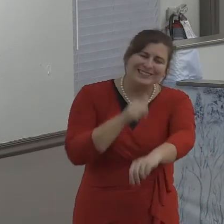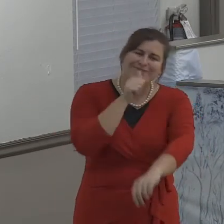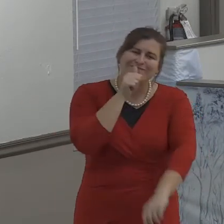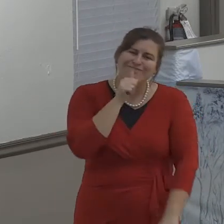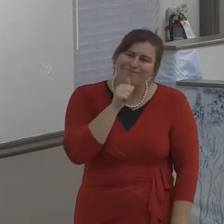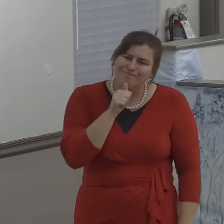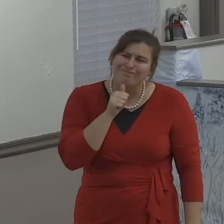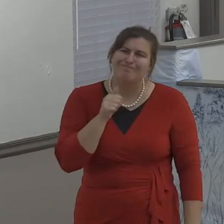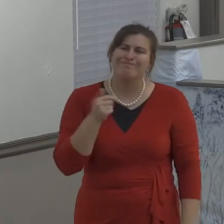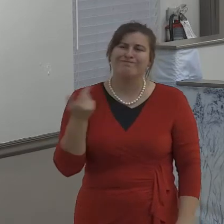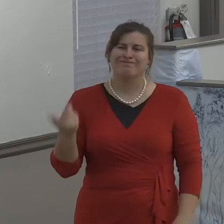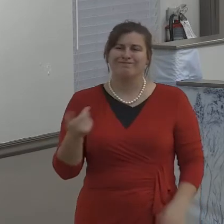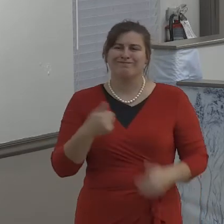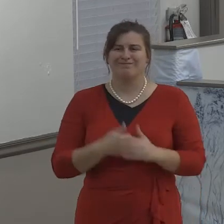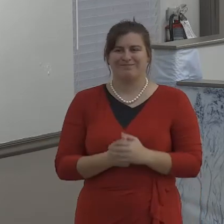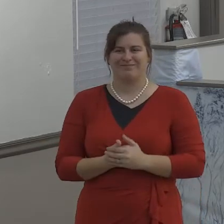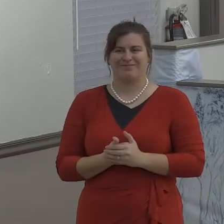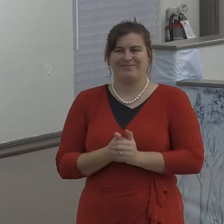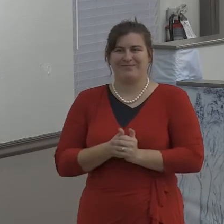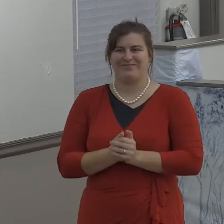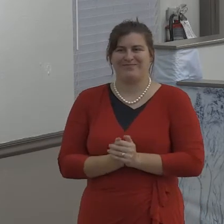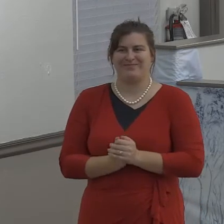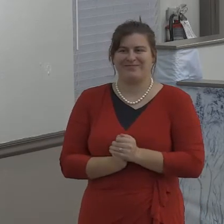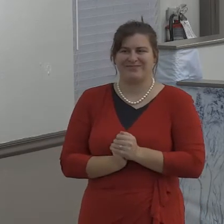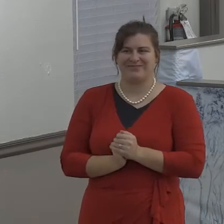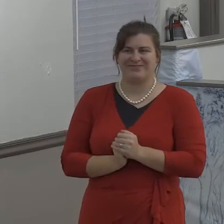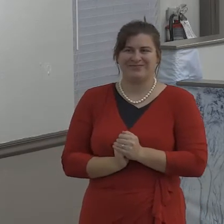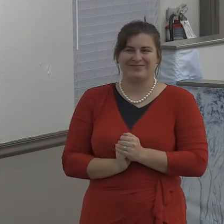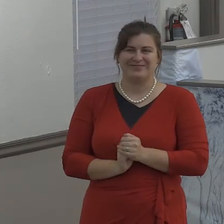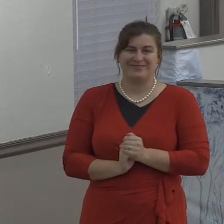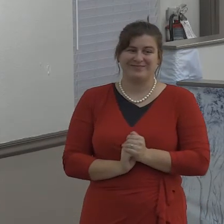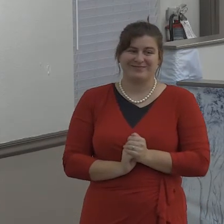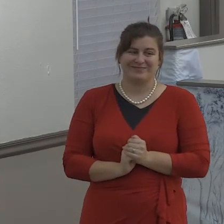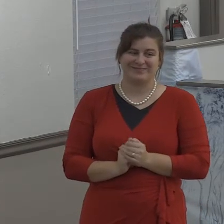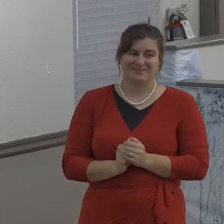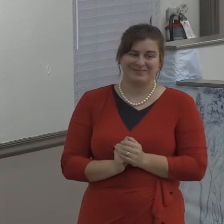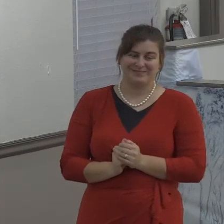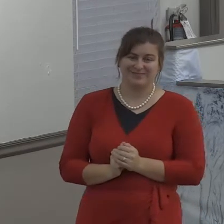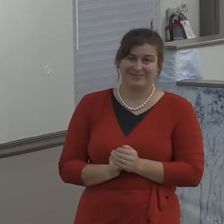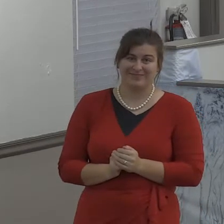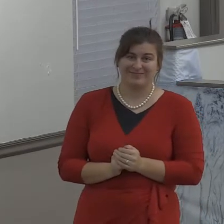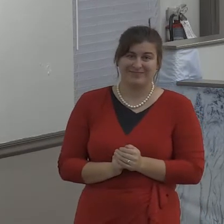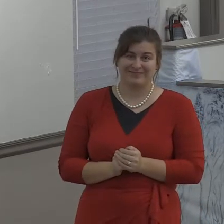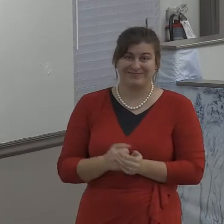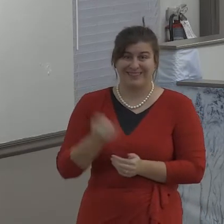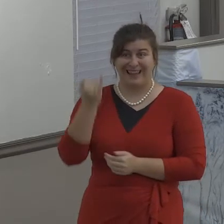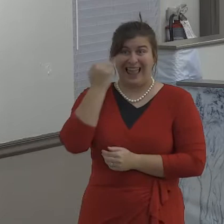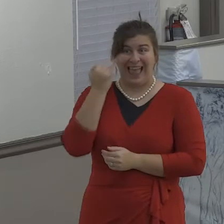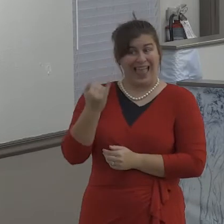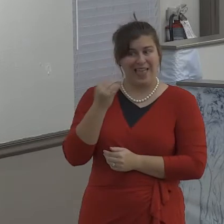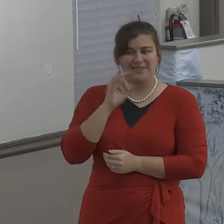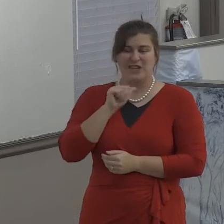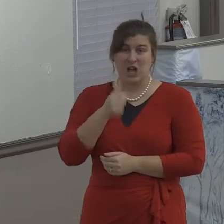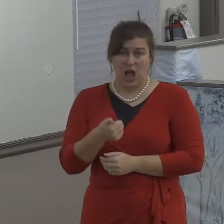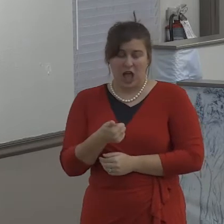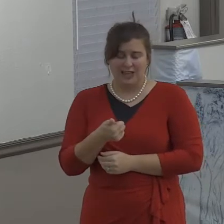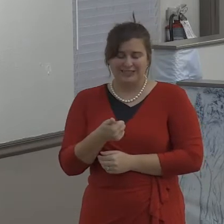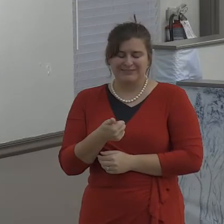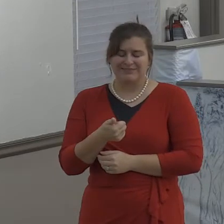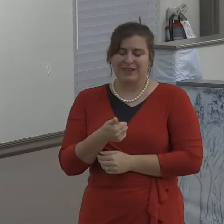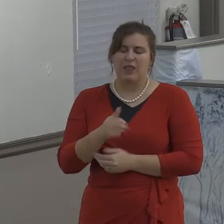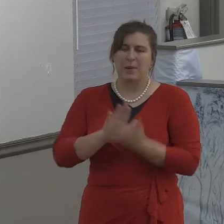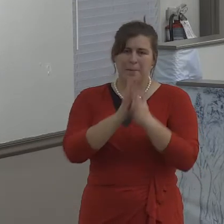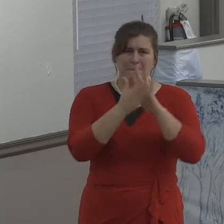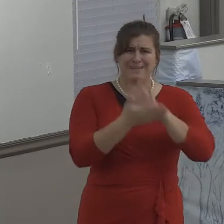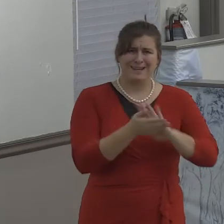this morning, a resentfulness that exists. A hatred that exists. Uh, and